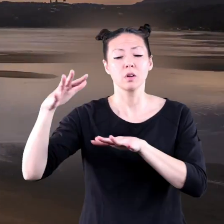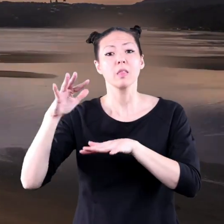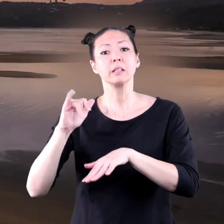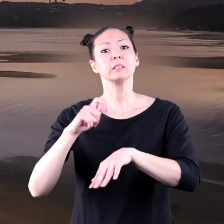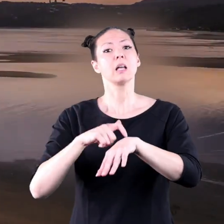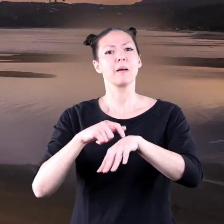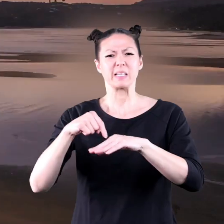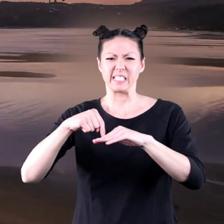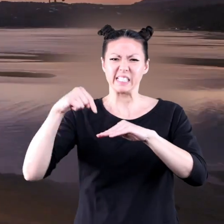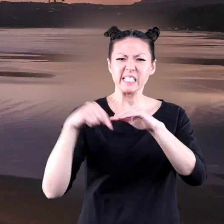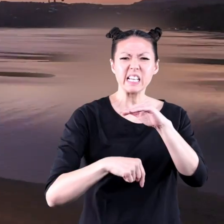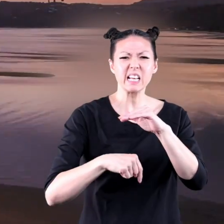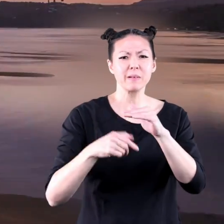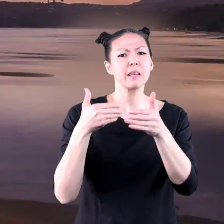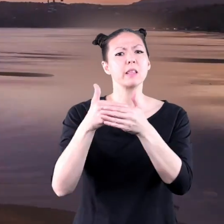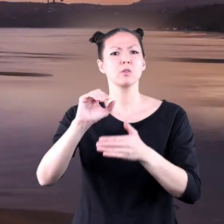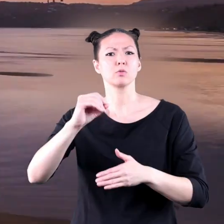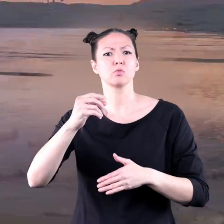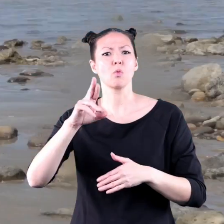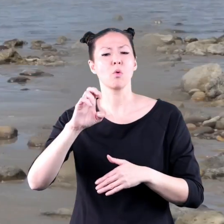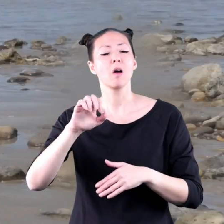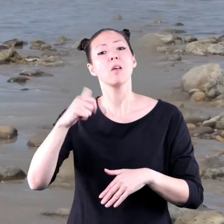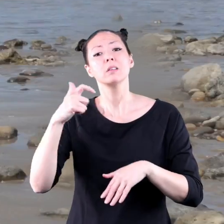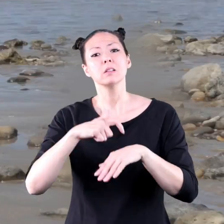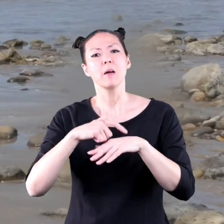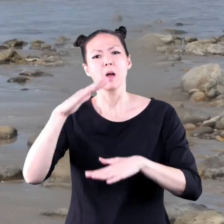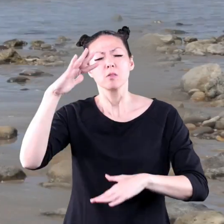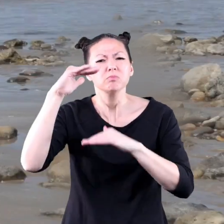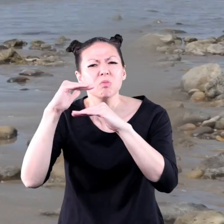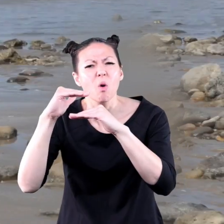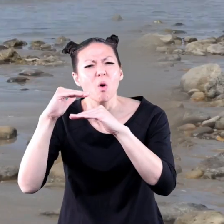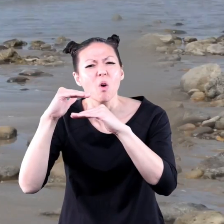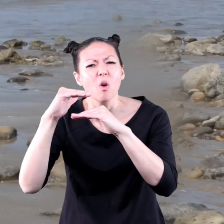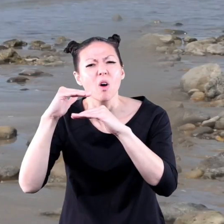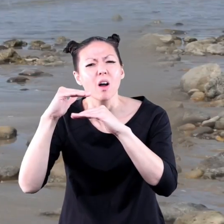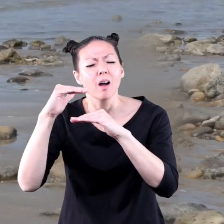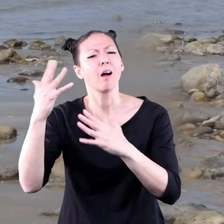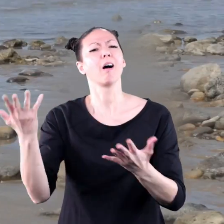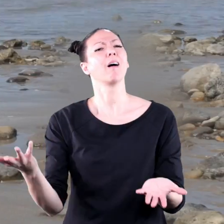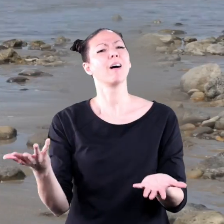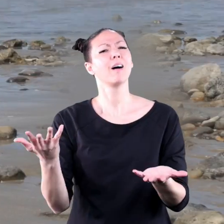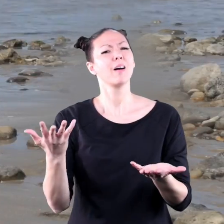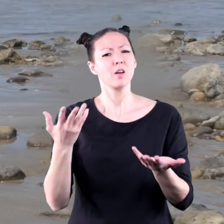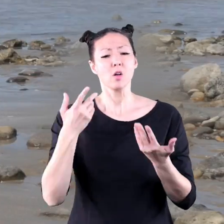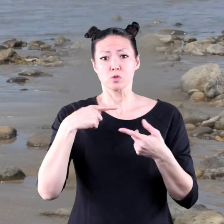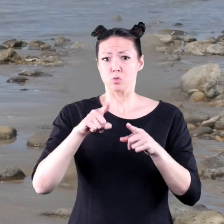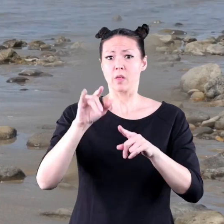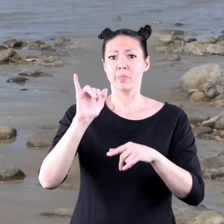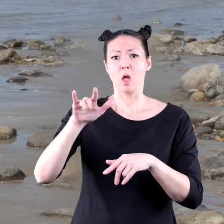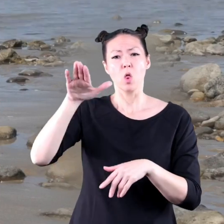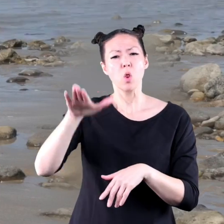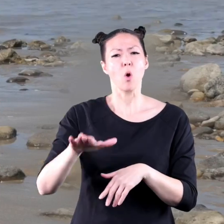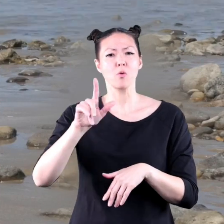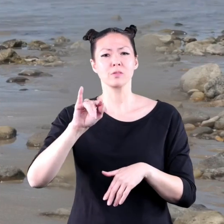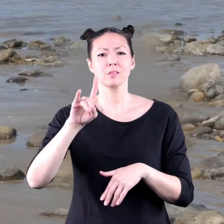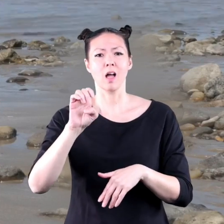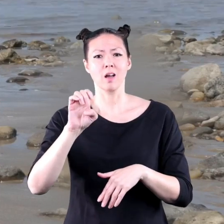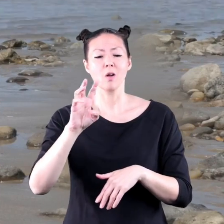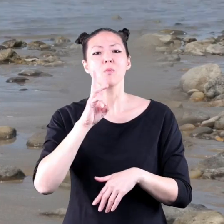it is deep near the shore and other times it's shallow during low tides when the water is shallow